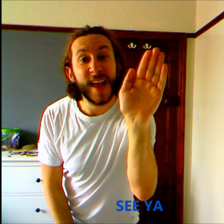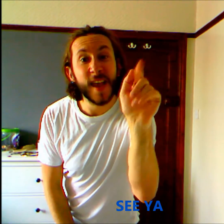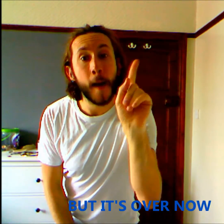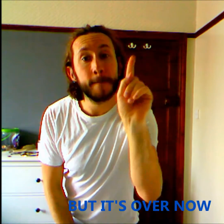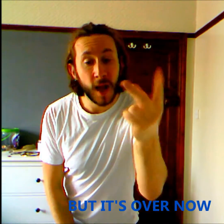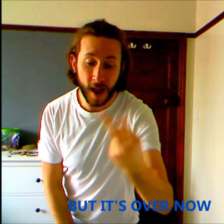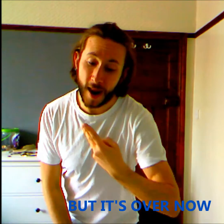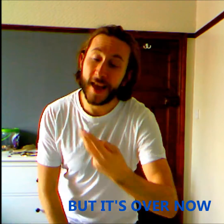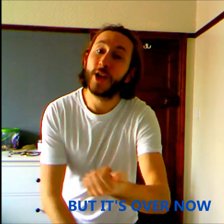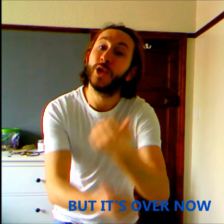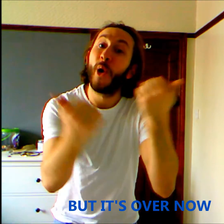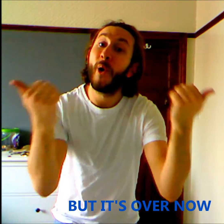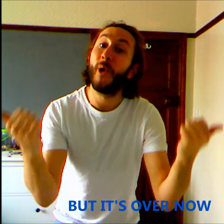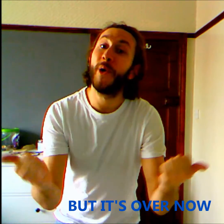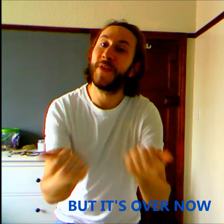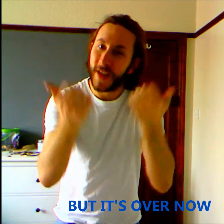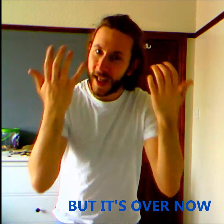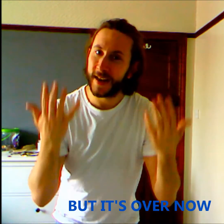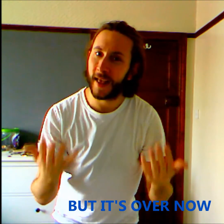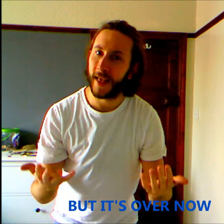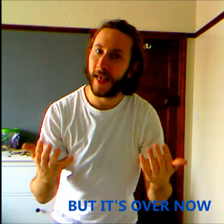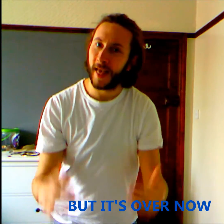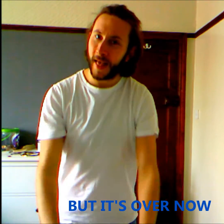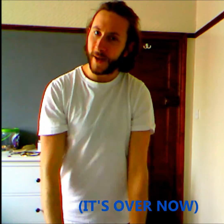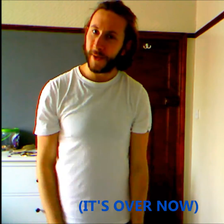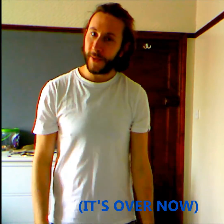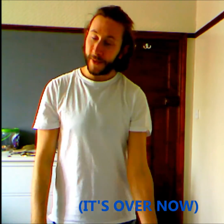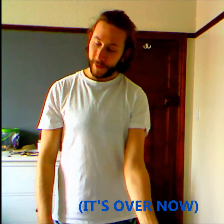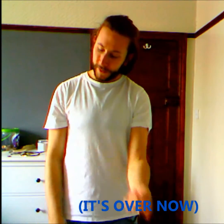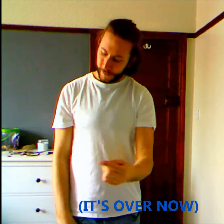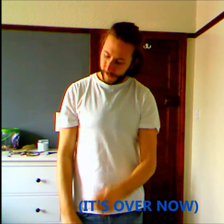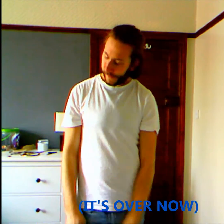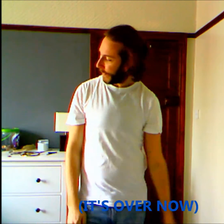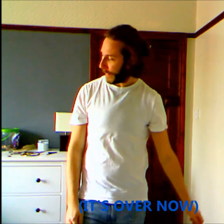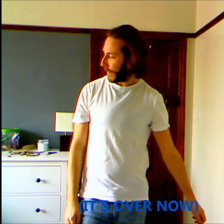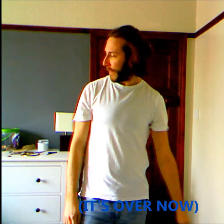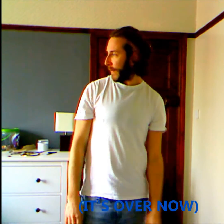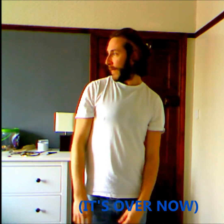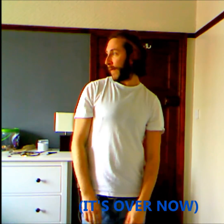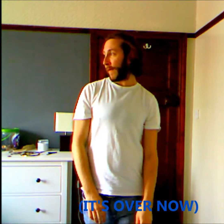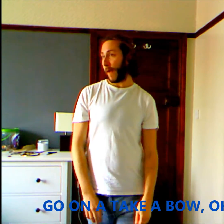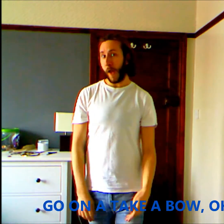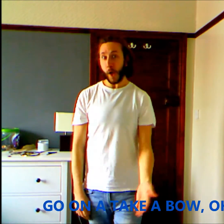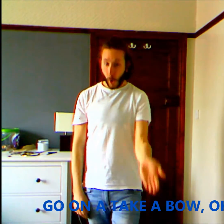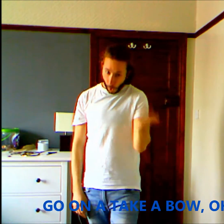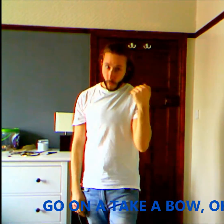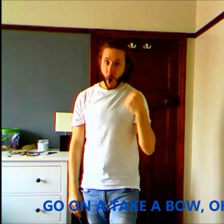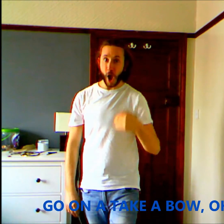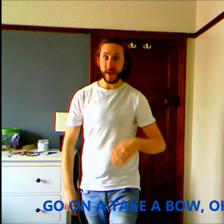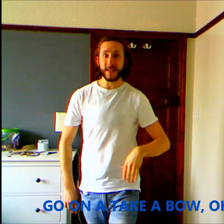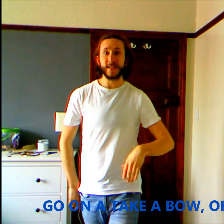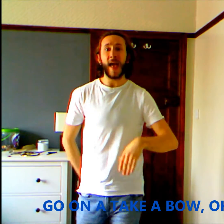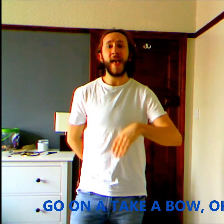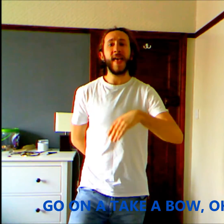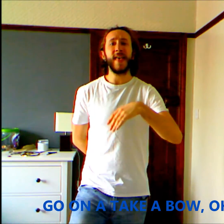entertaining But it's over now But it's over now Go on and take